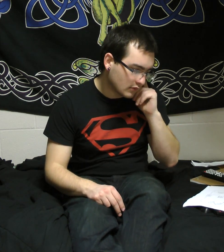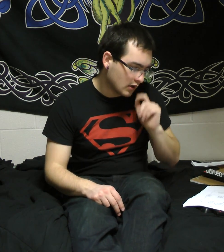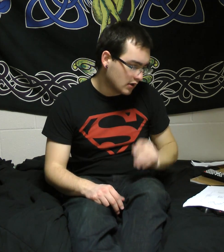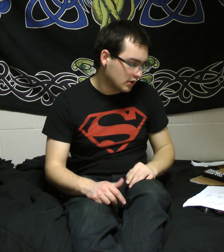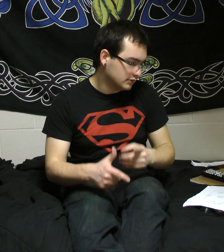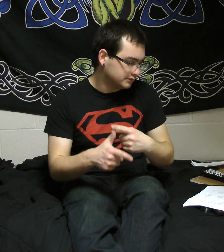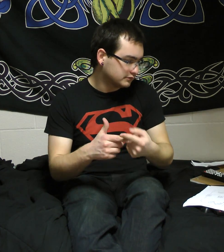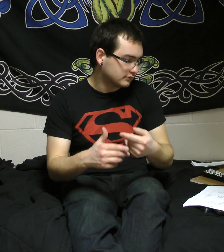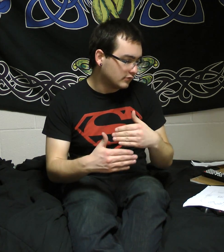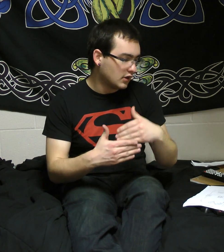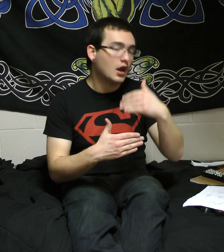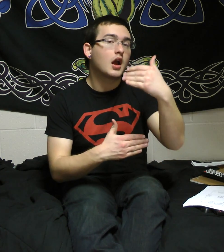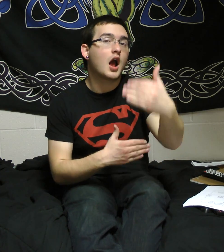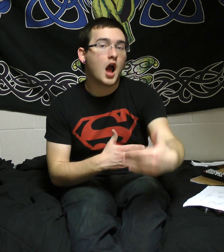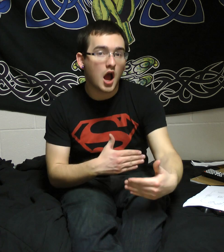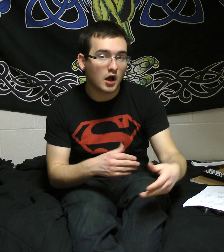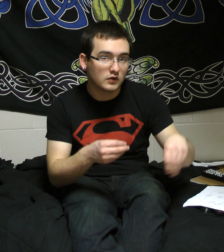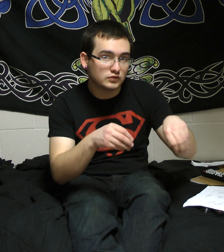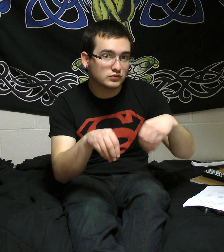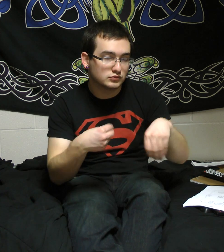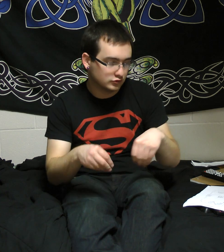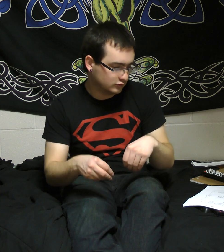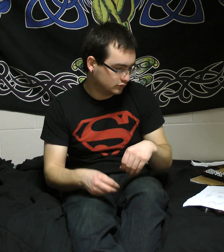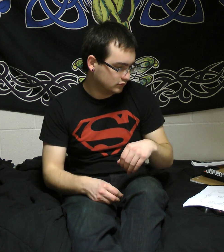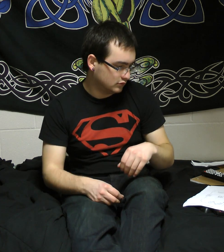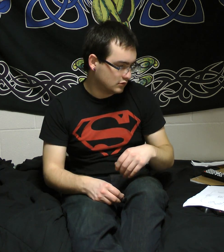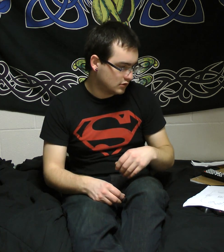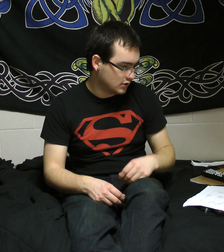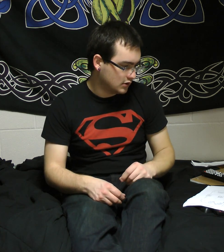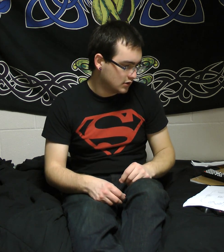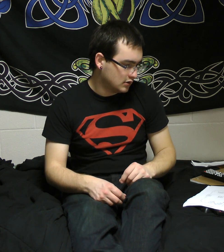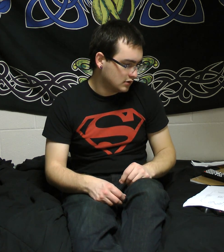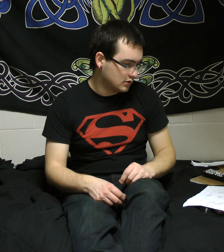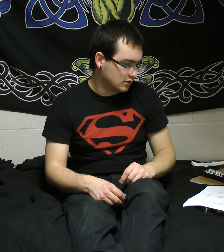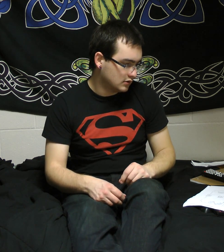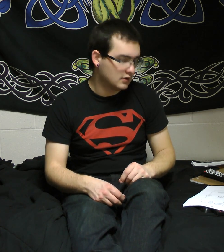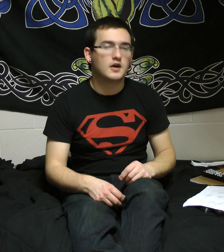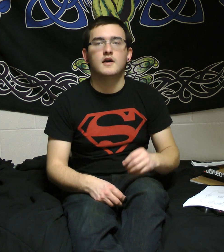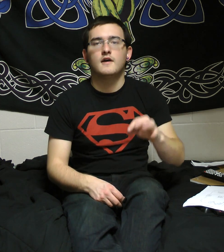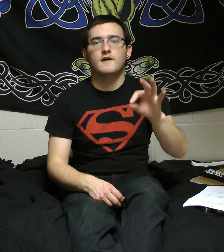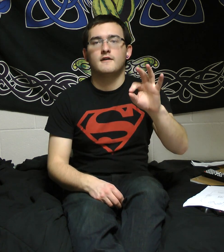Everybody loves somebody And